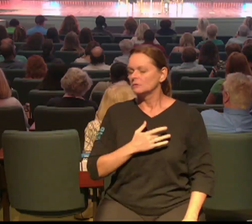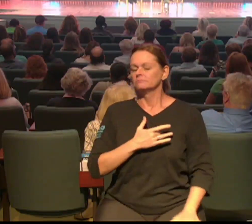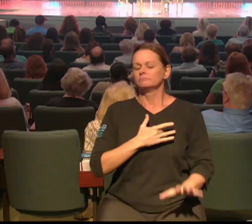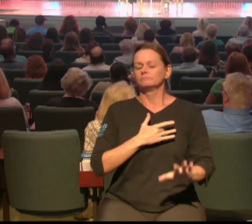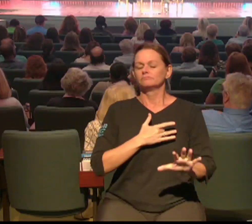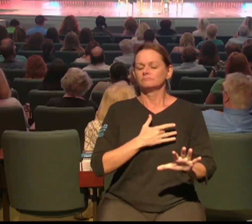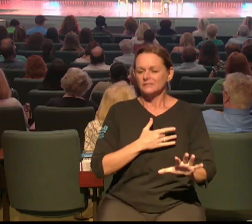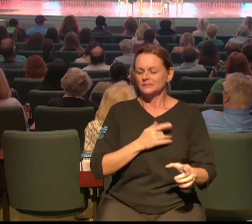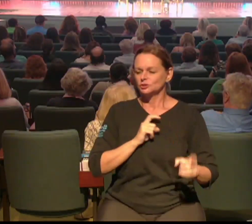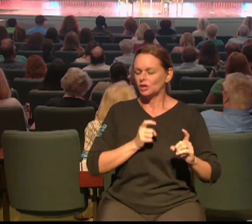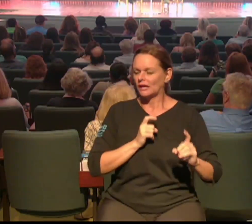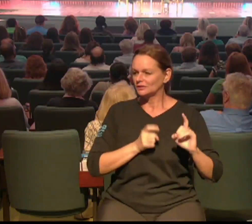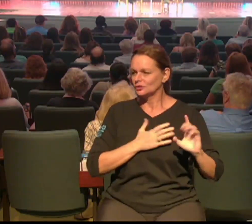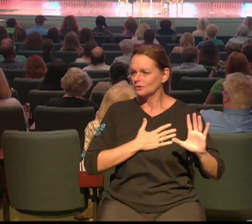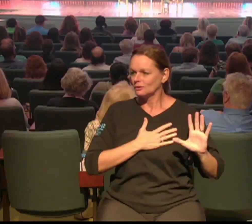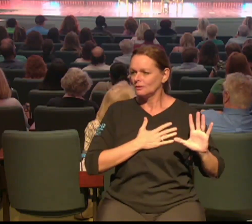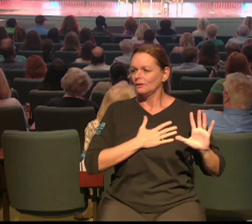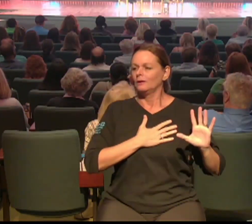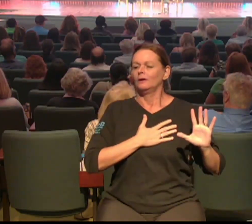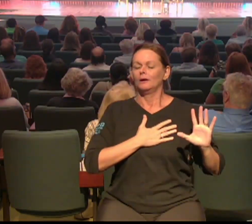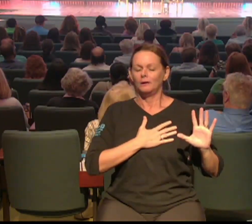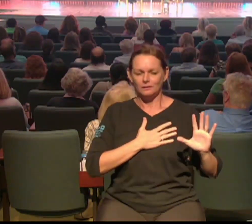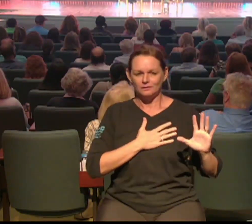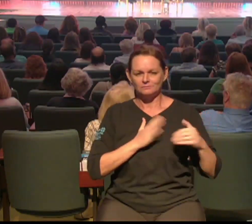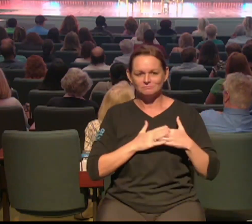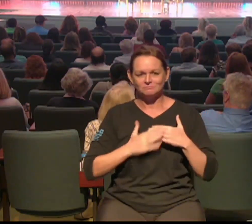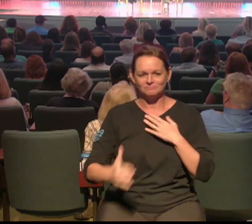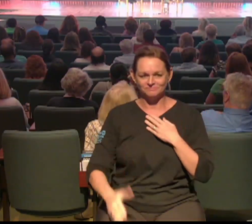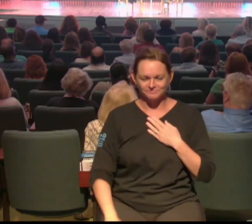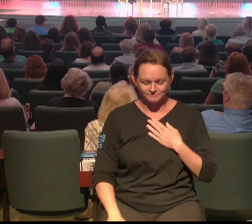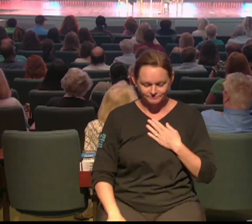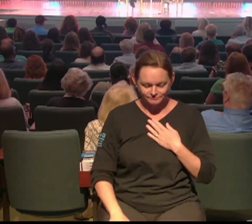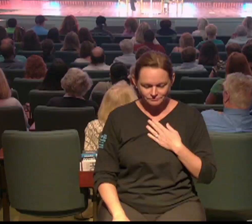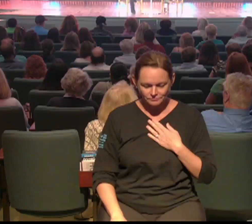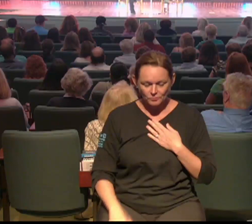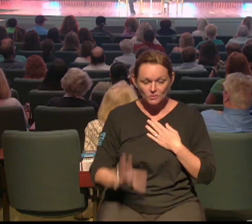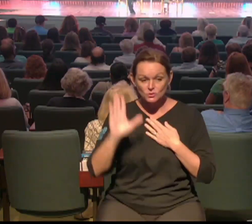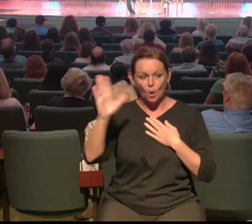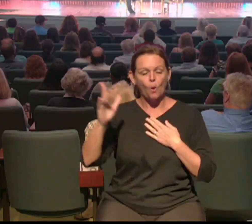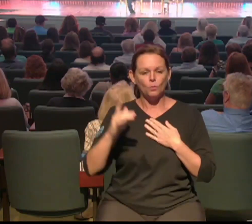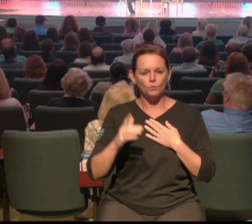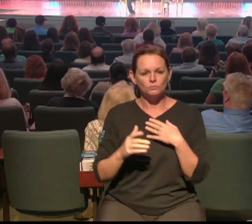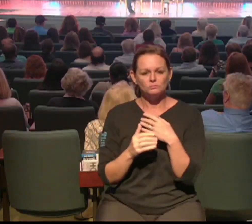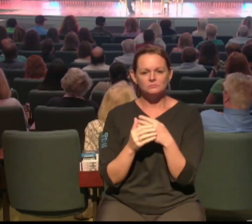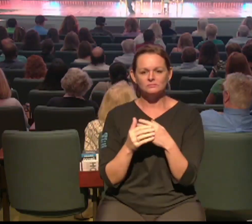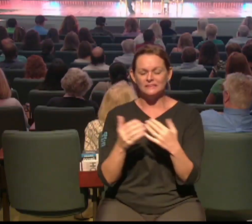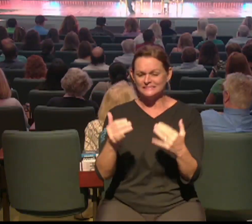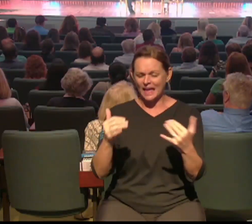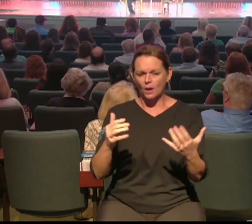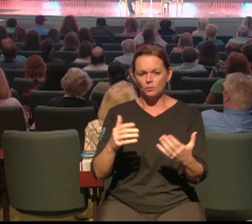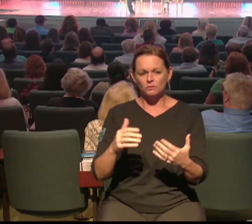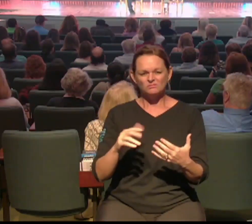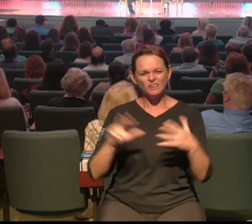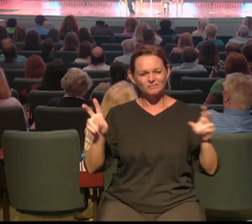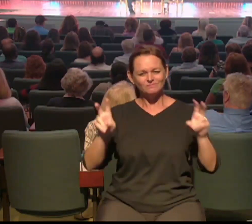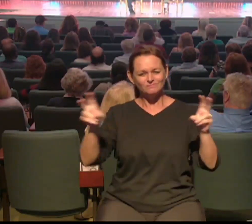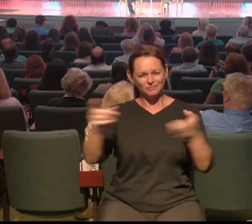It's going to be great. All right. We are in our last week of the series, So Will I. And we've been talking about what it really means to be a Christ follower,